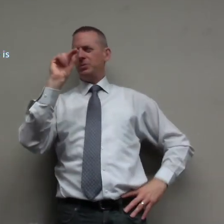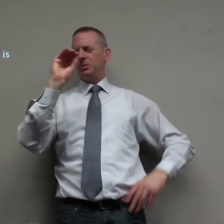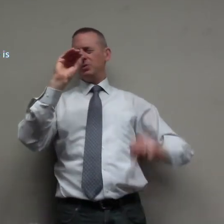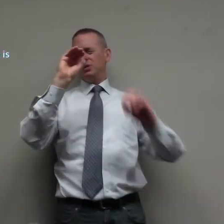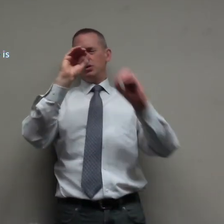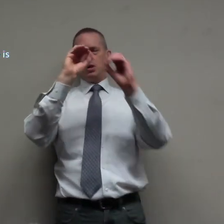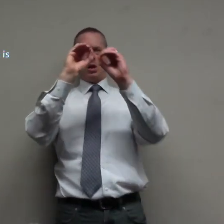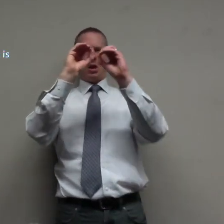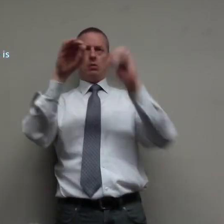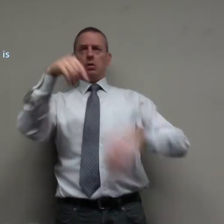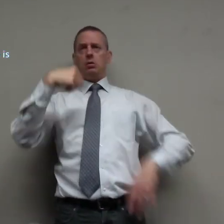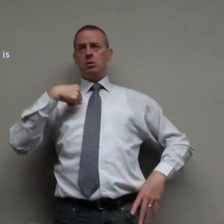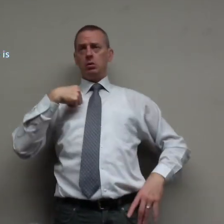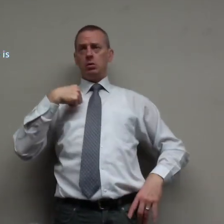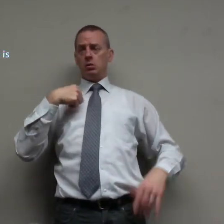pastor perfect no there's no one